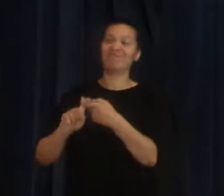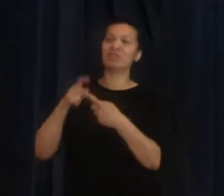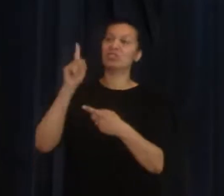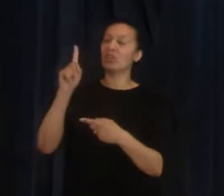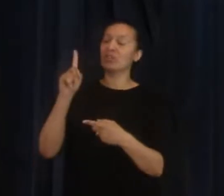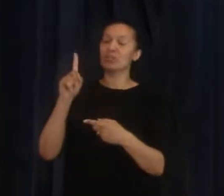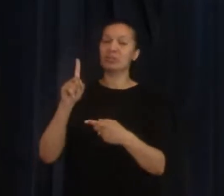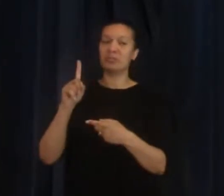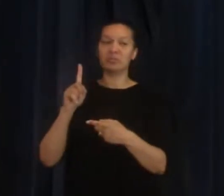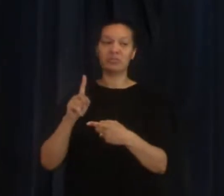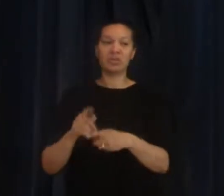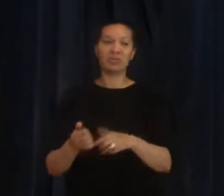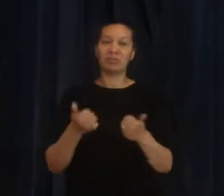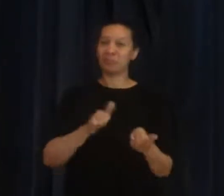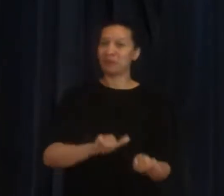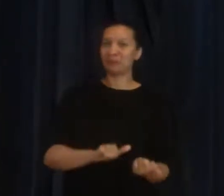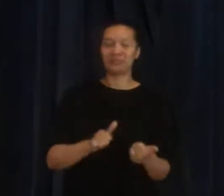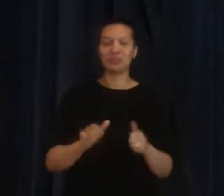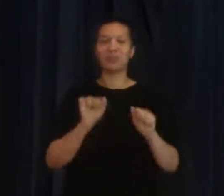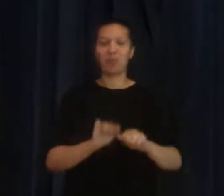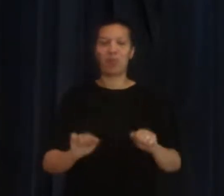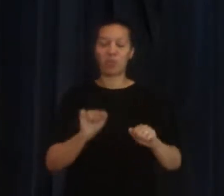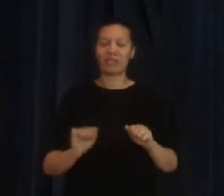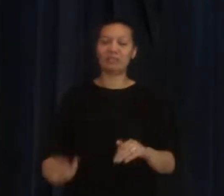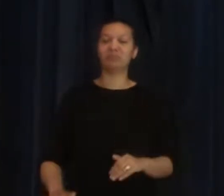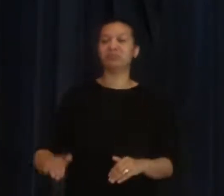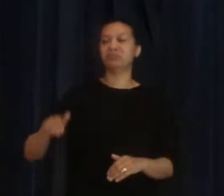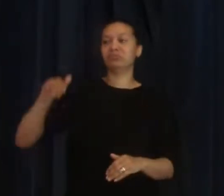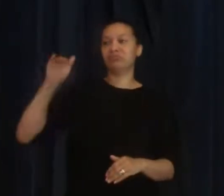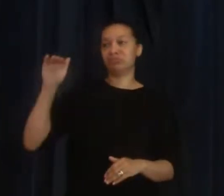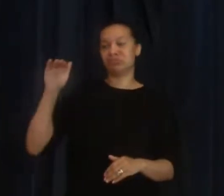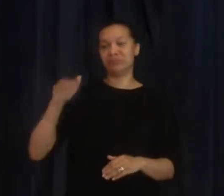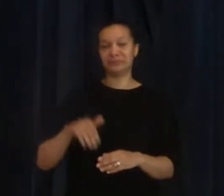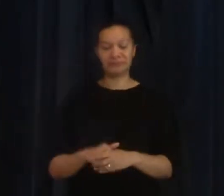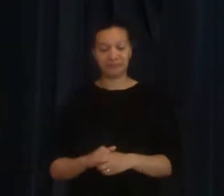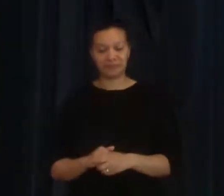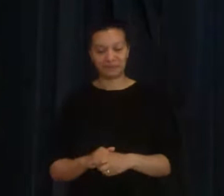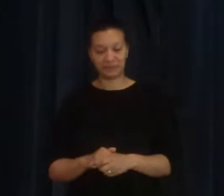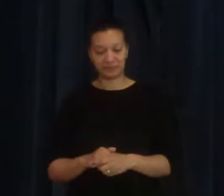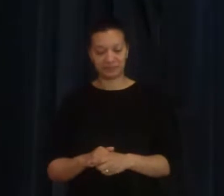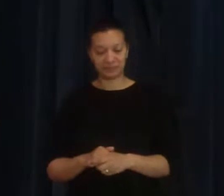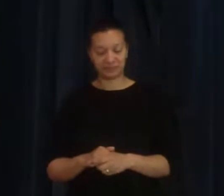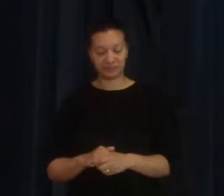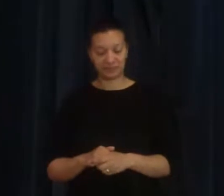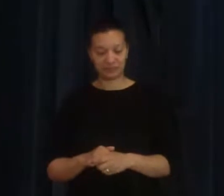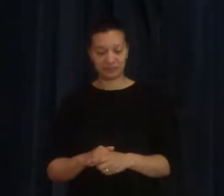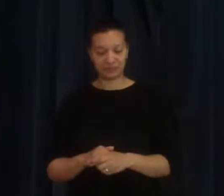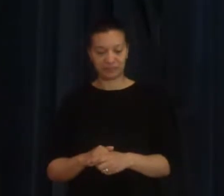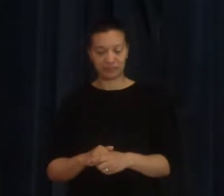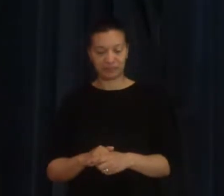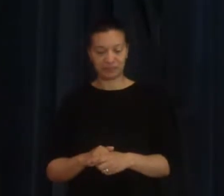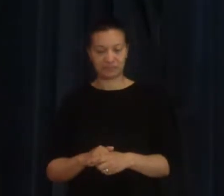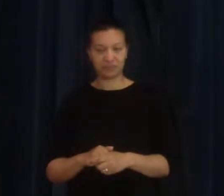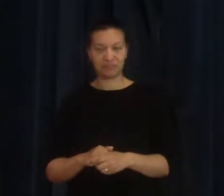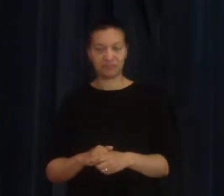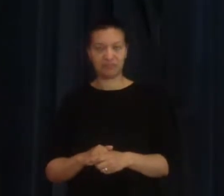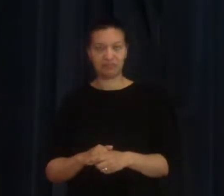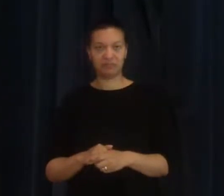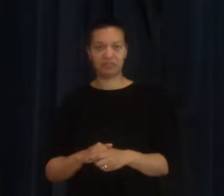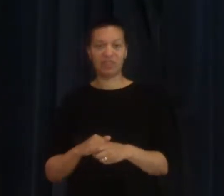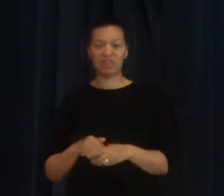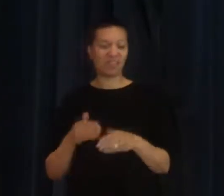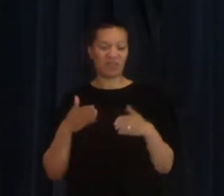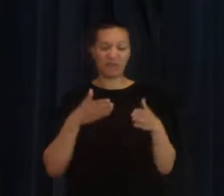but we don't baptise them until they're old enough to make that decision themselves. So, we're not going to dwell